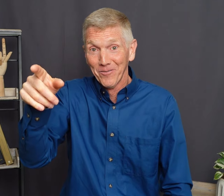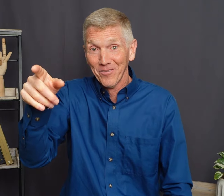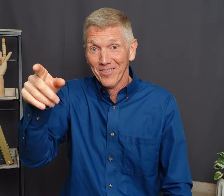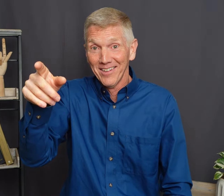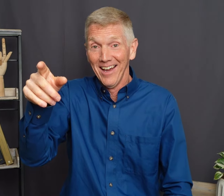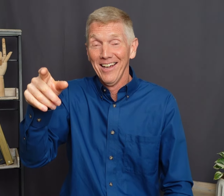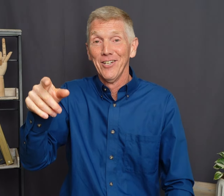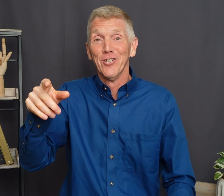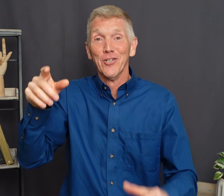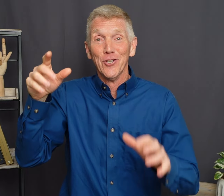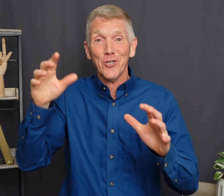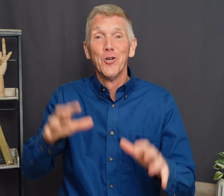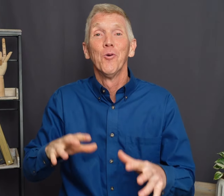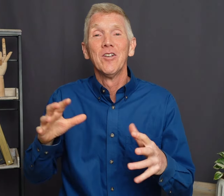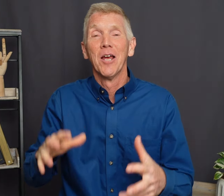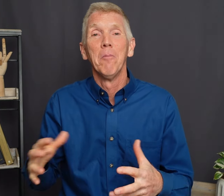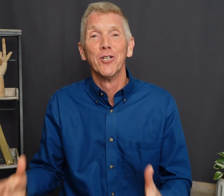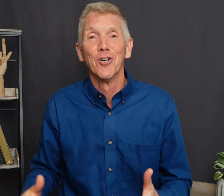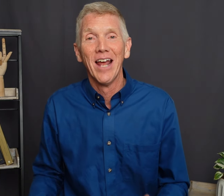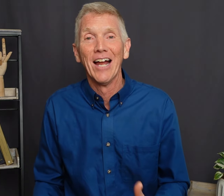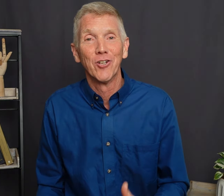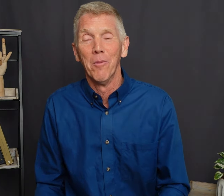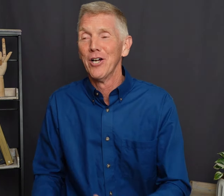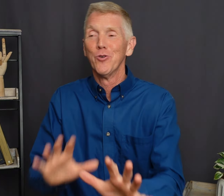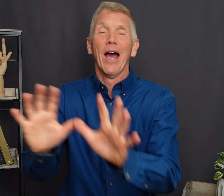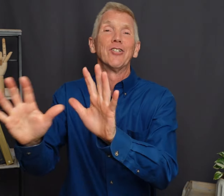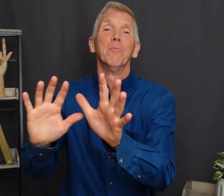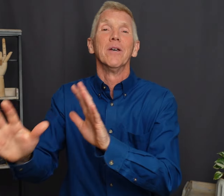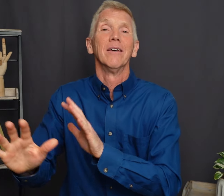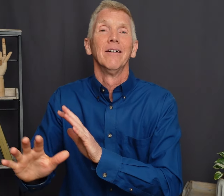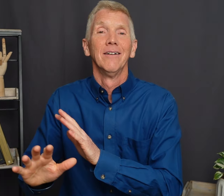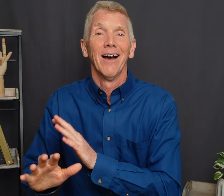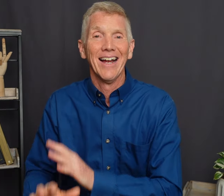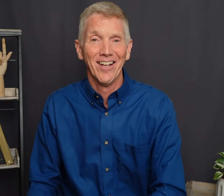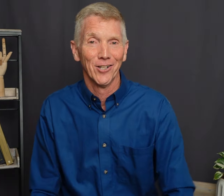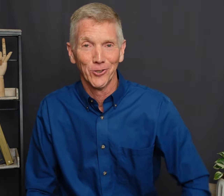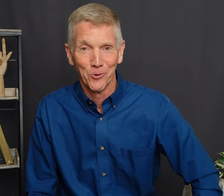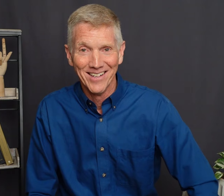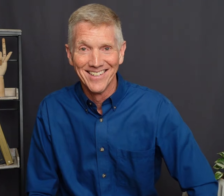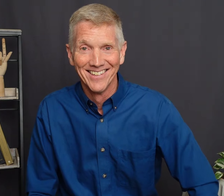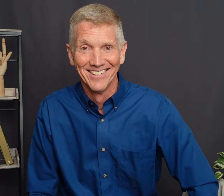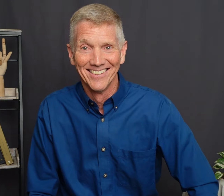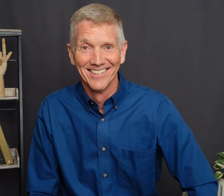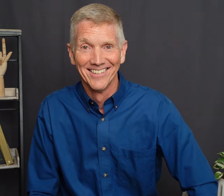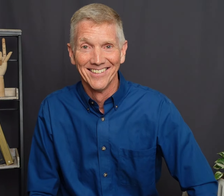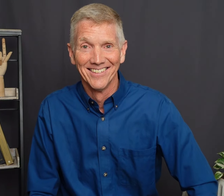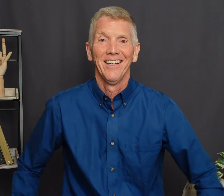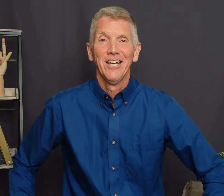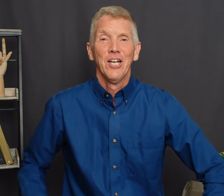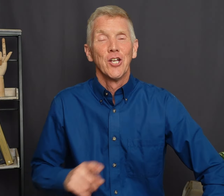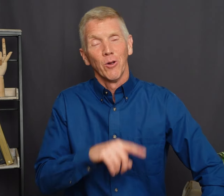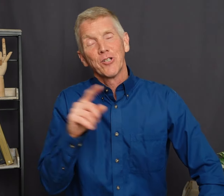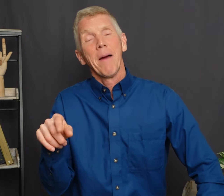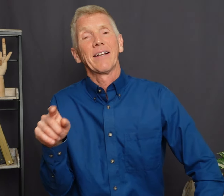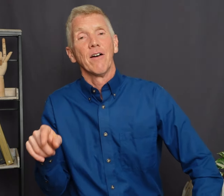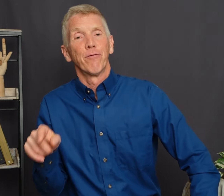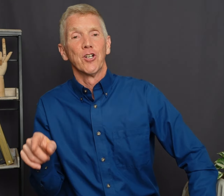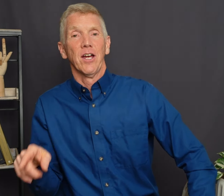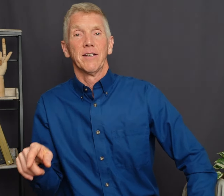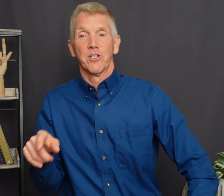Okay You resemble your dad so much You guys could be Identical twins So let's go back to that first sentence,